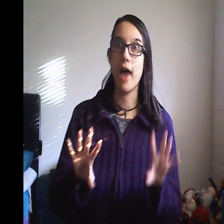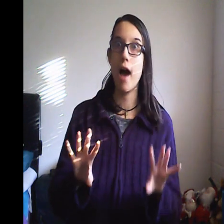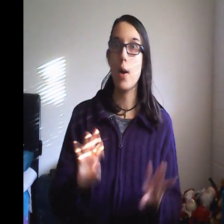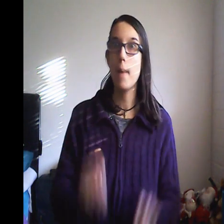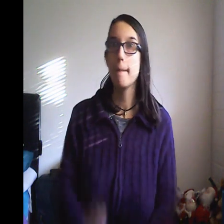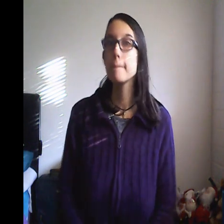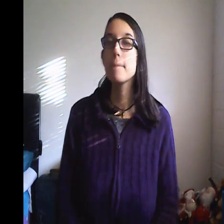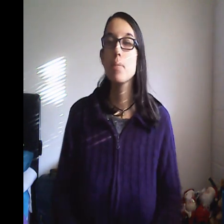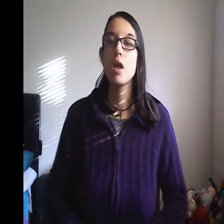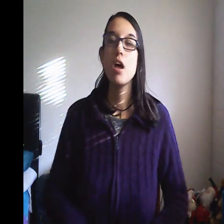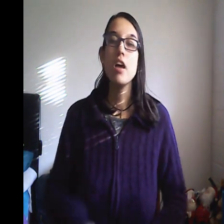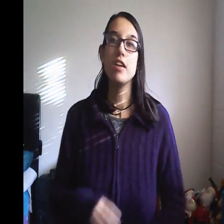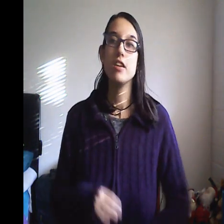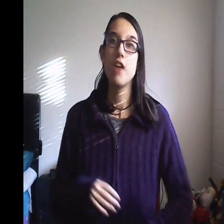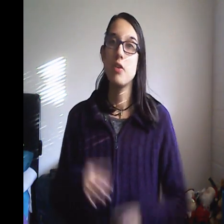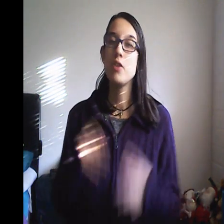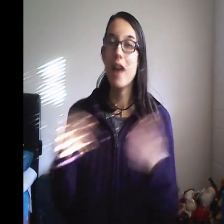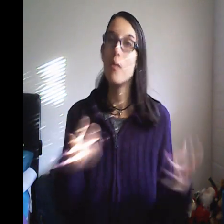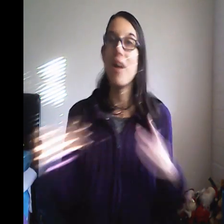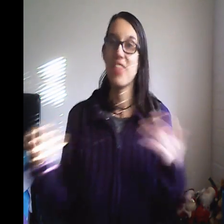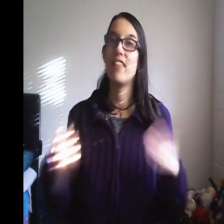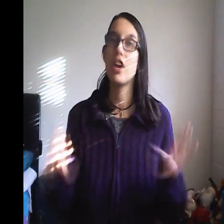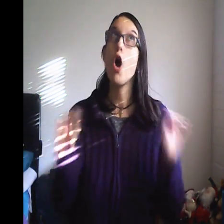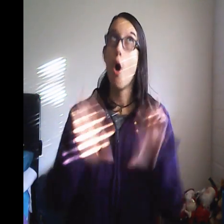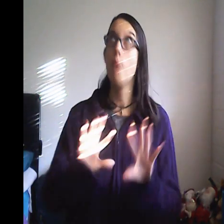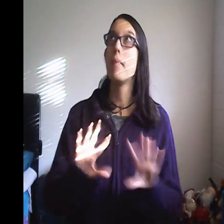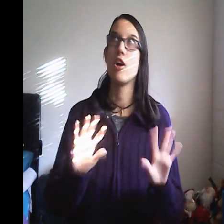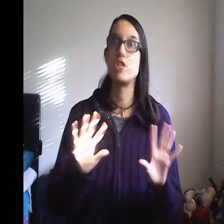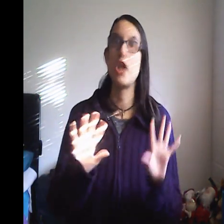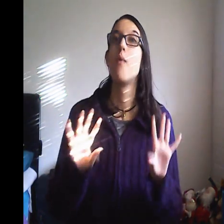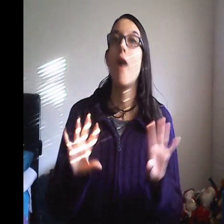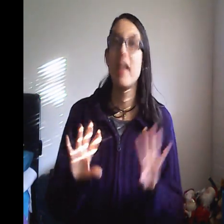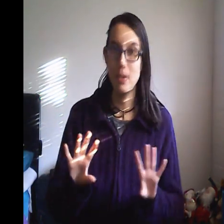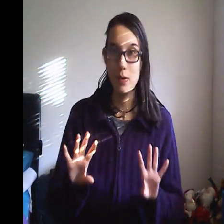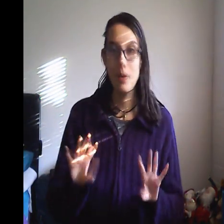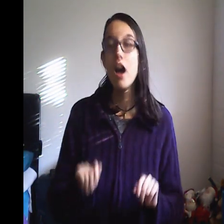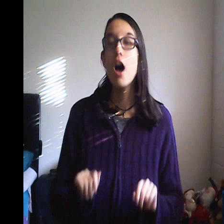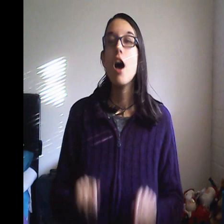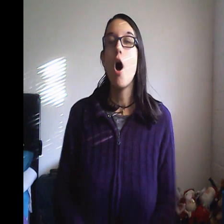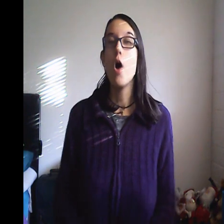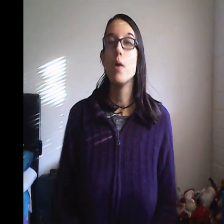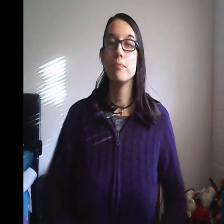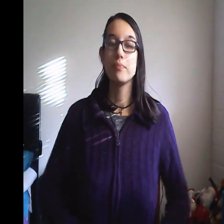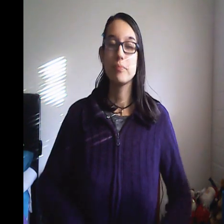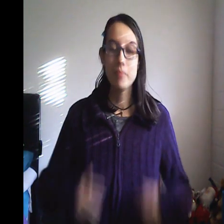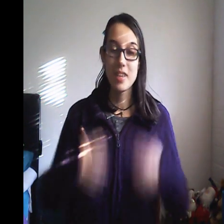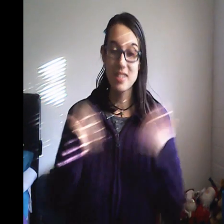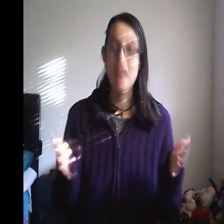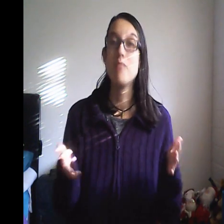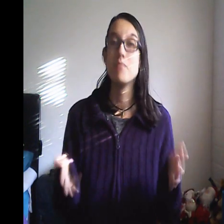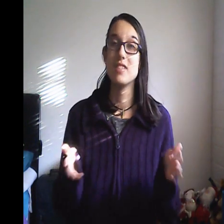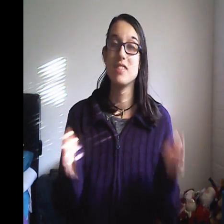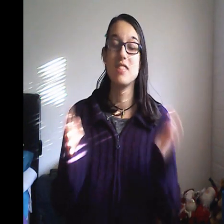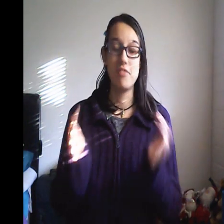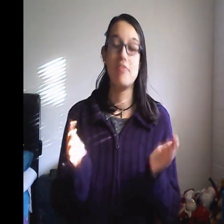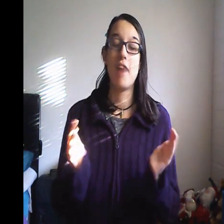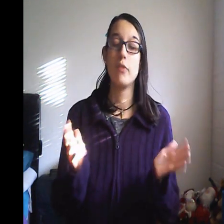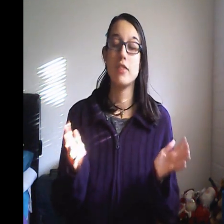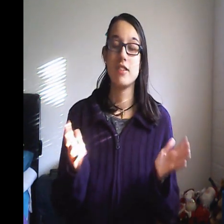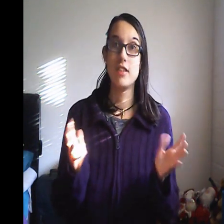I want that. You know, you kind of want that. Like, oh my gosh, I want you. Um, because that means you've